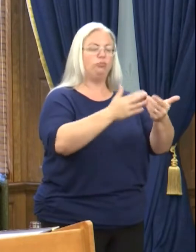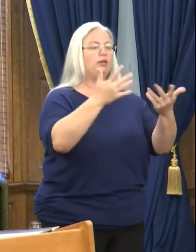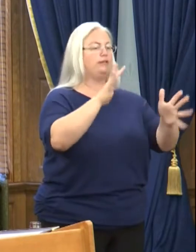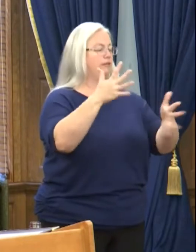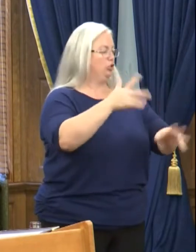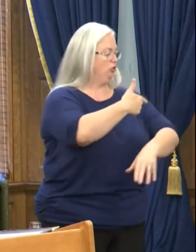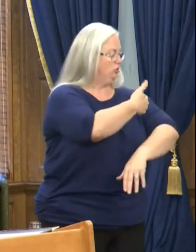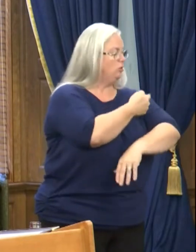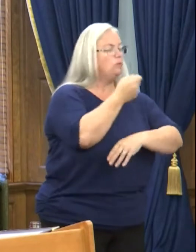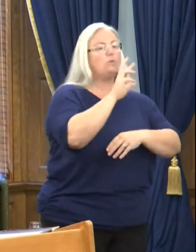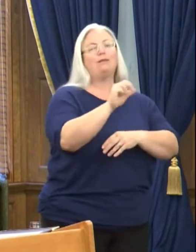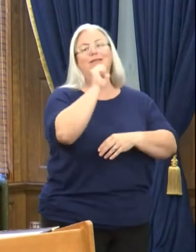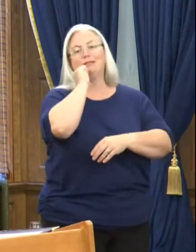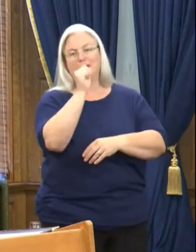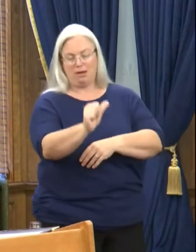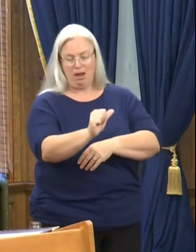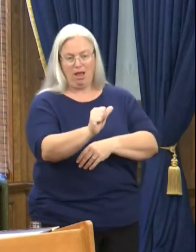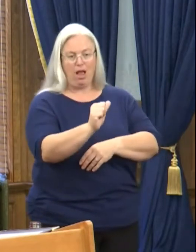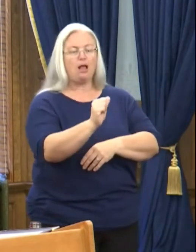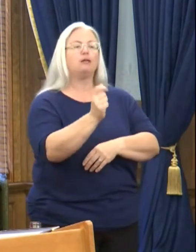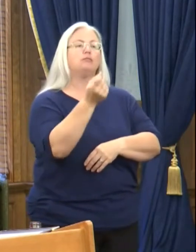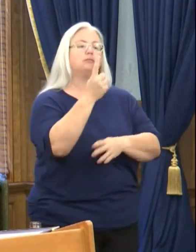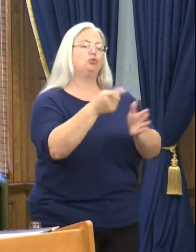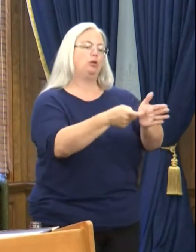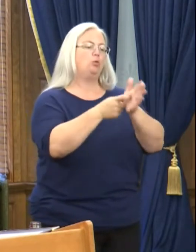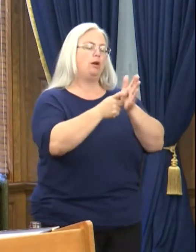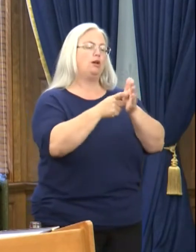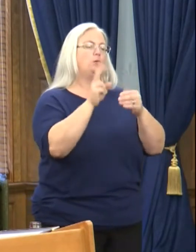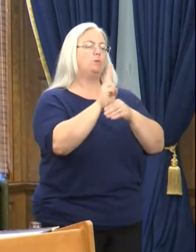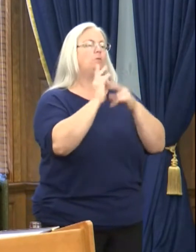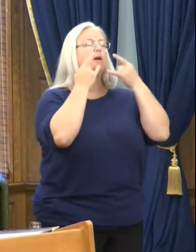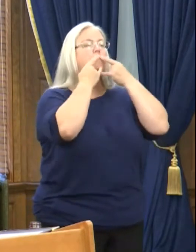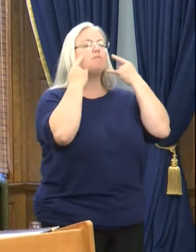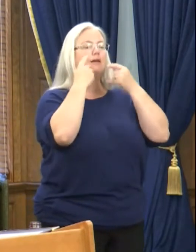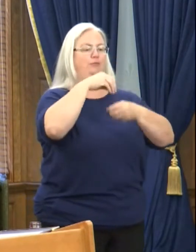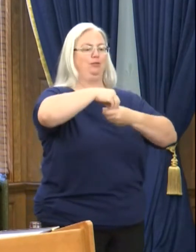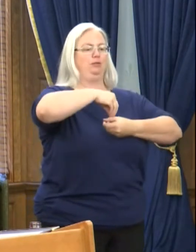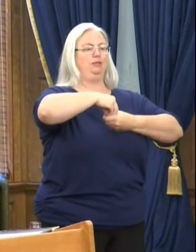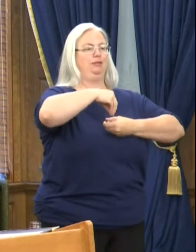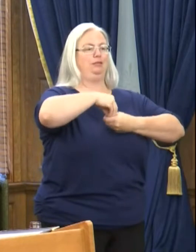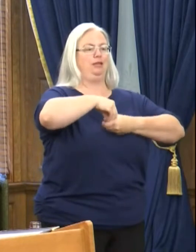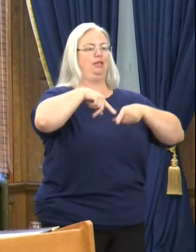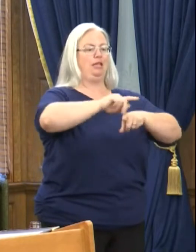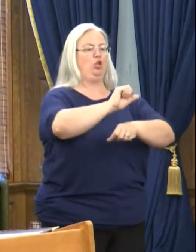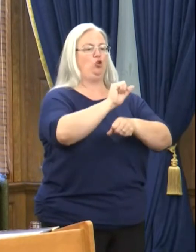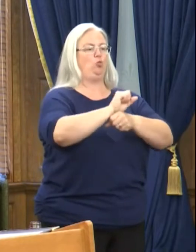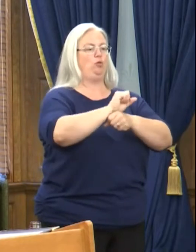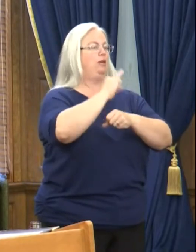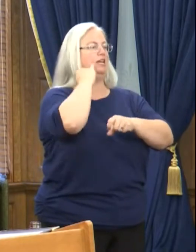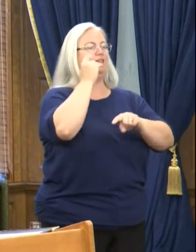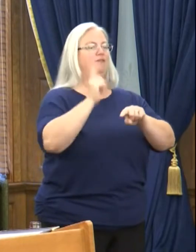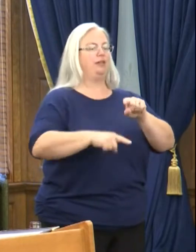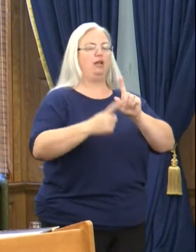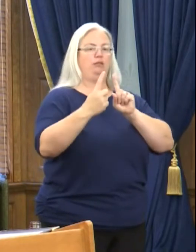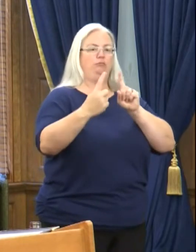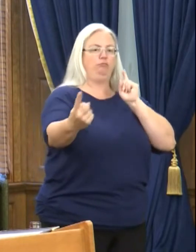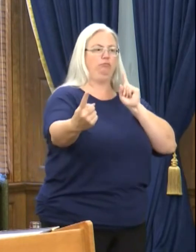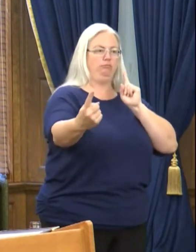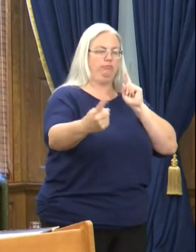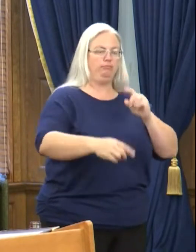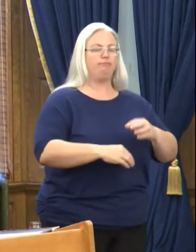vaccination status, will be required to wear masks indoors at work if they cannot socially distance.